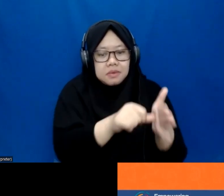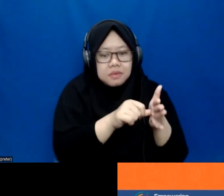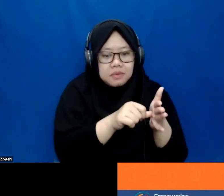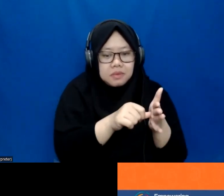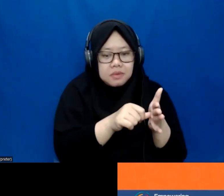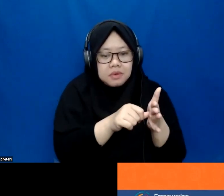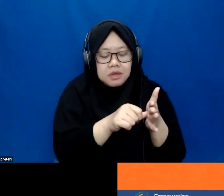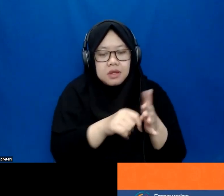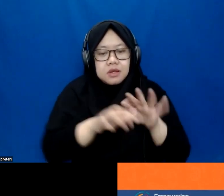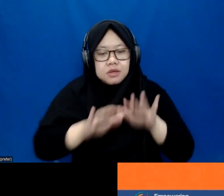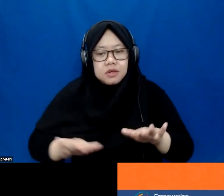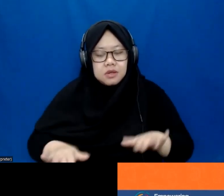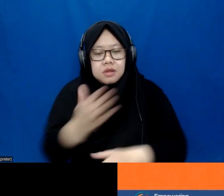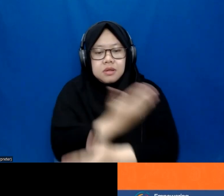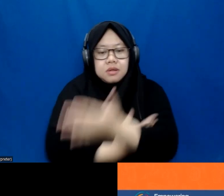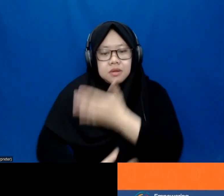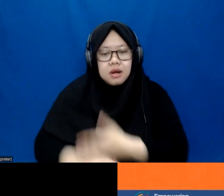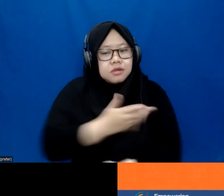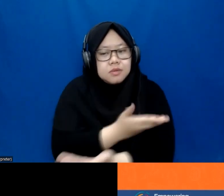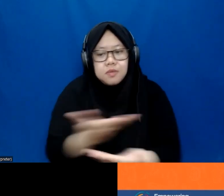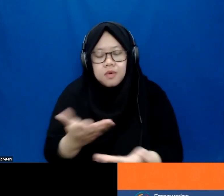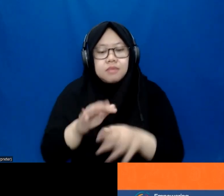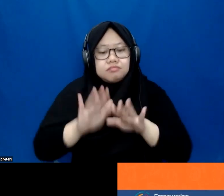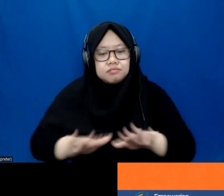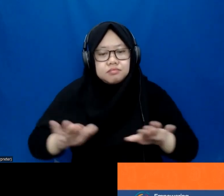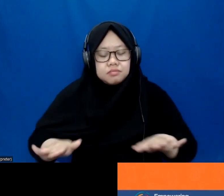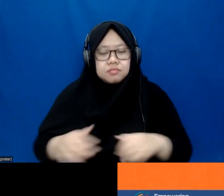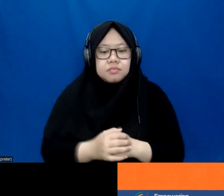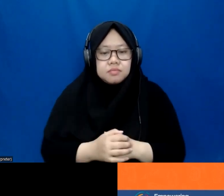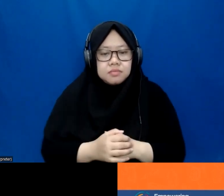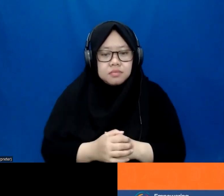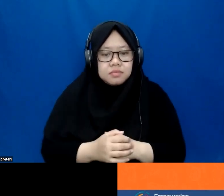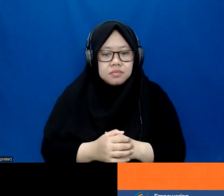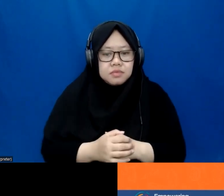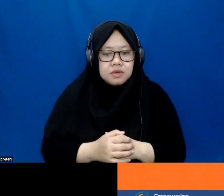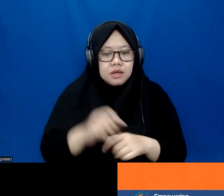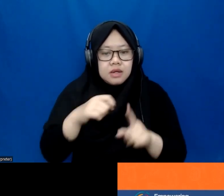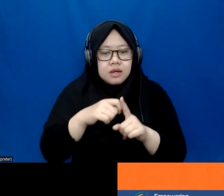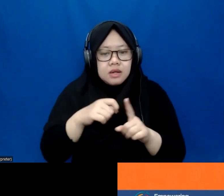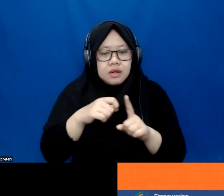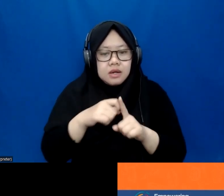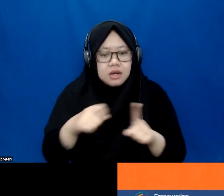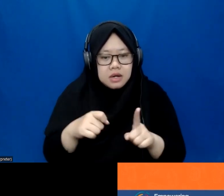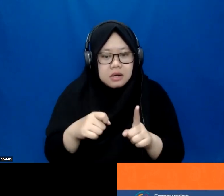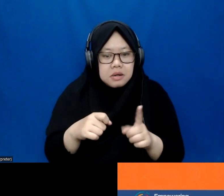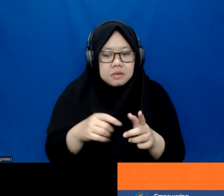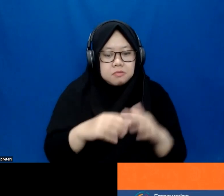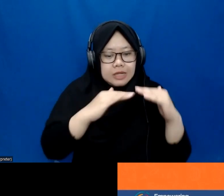students with different abilities, but generally all students, you know, from different strata of society as well.